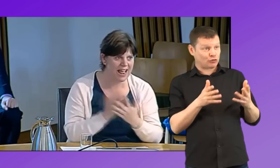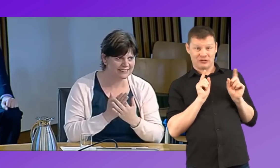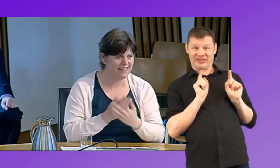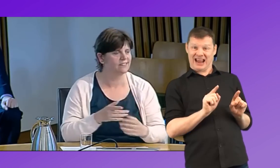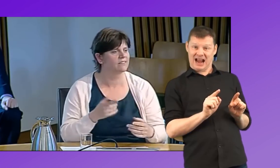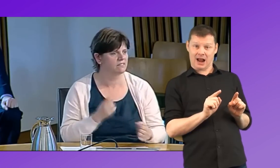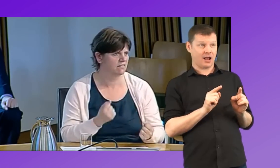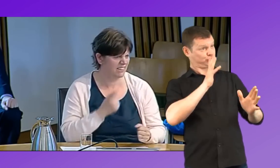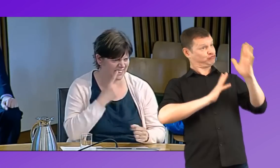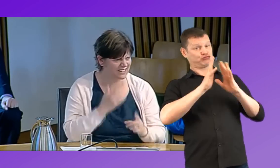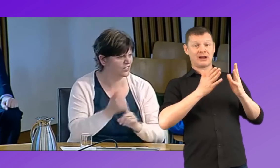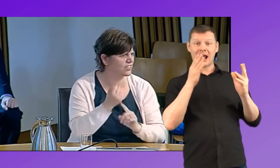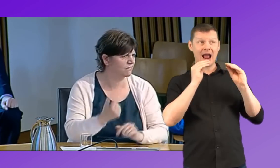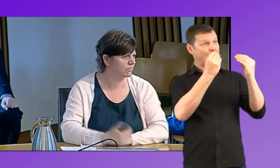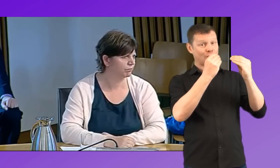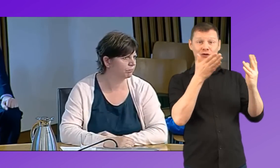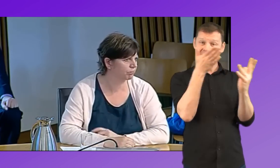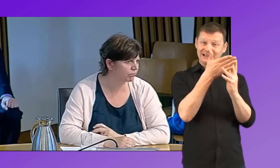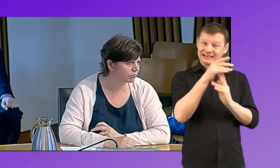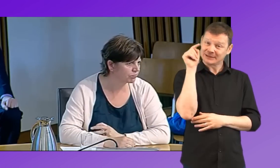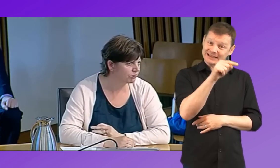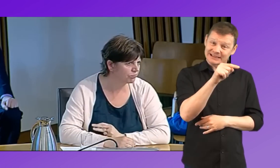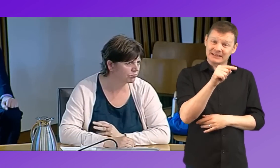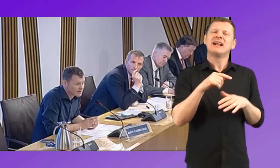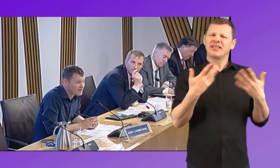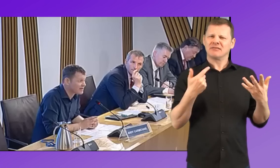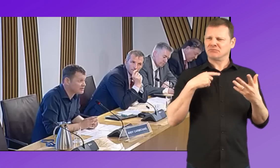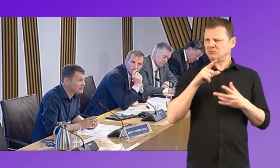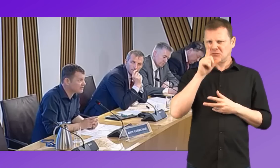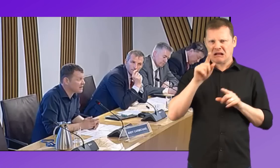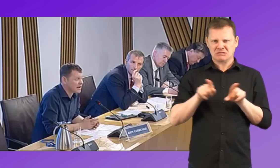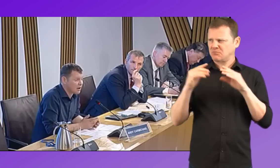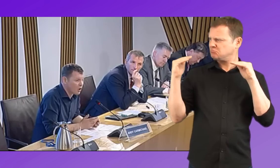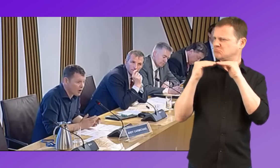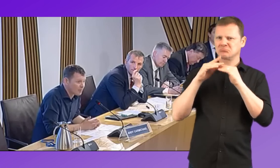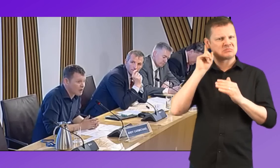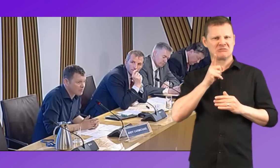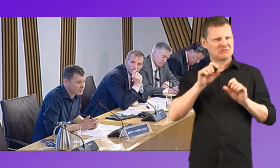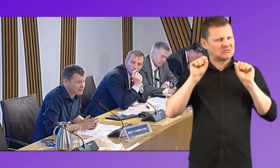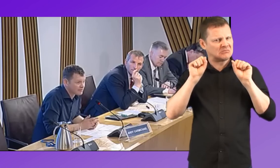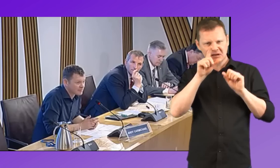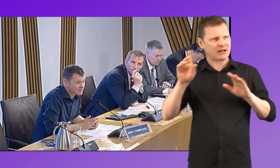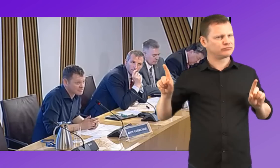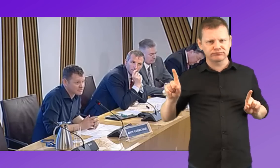the language base is there, if the education is accessible, then they can achieve on a par with their hearing peers.